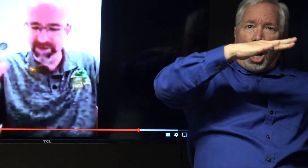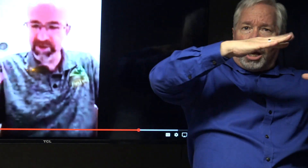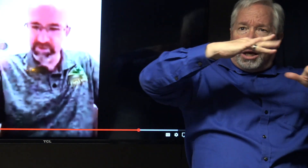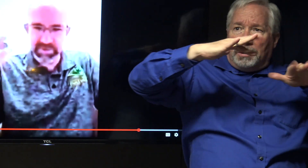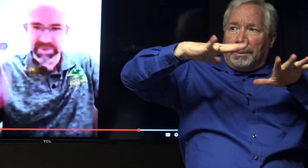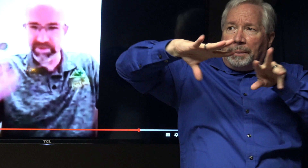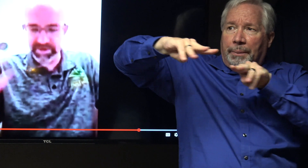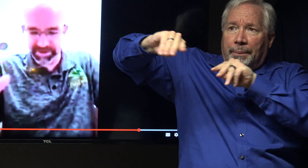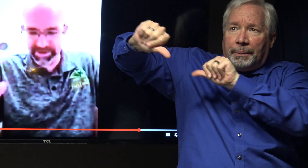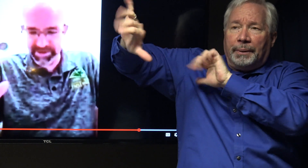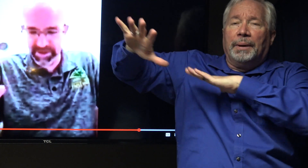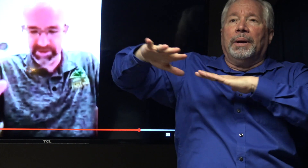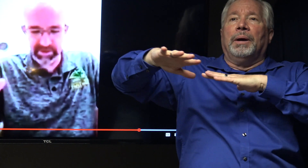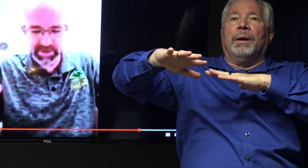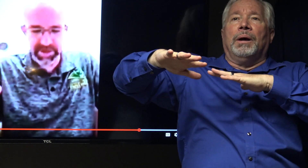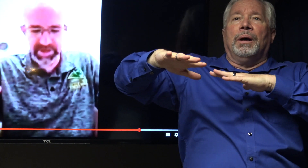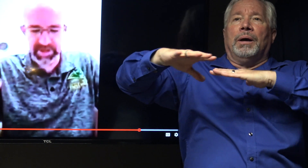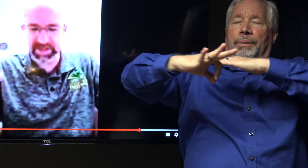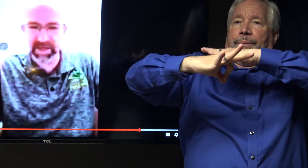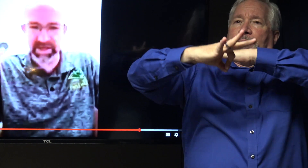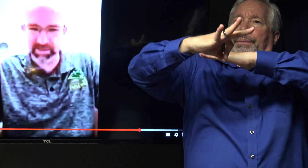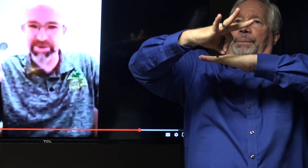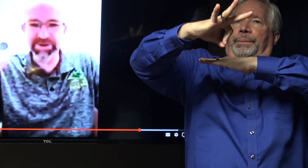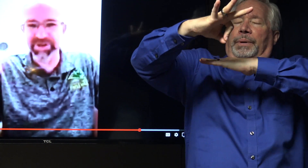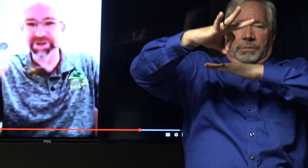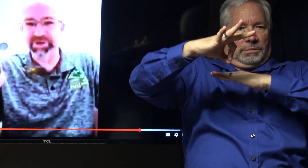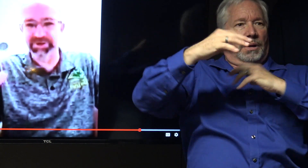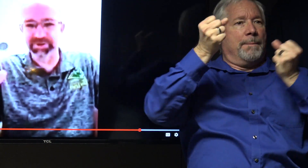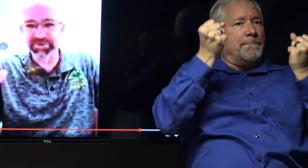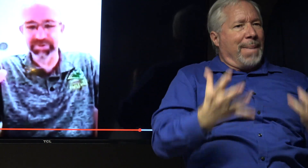And I saw there were a million Americans and they were in like an emergency shelter.